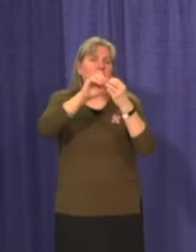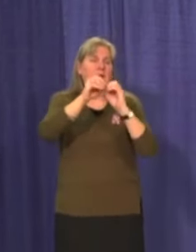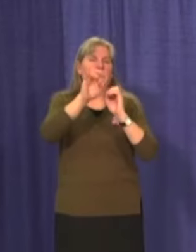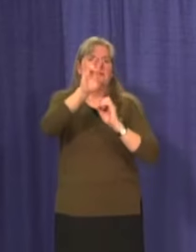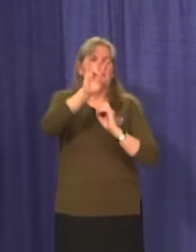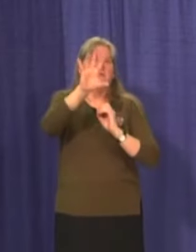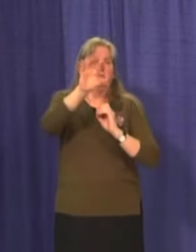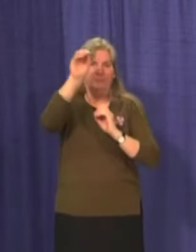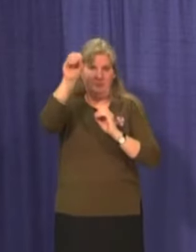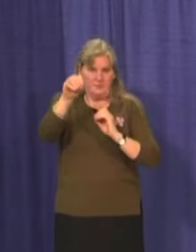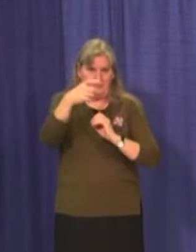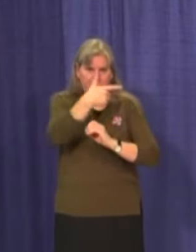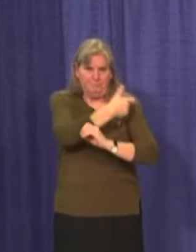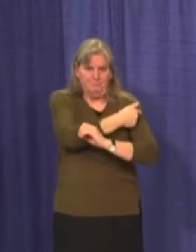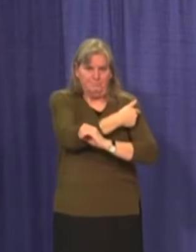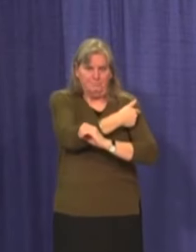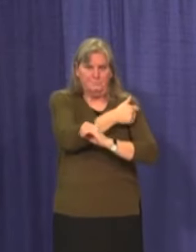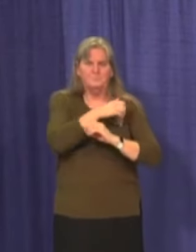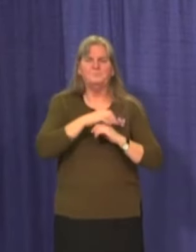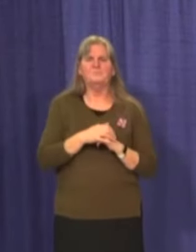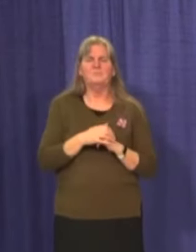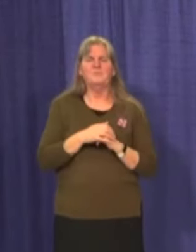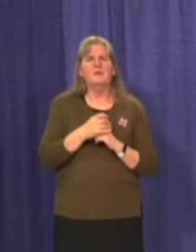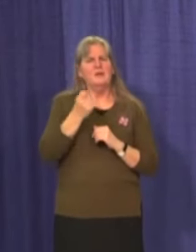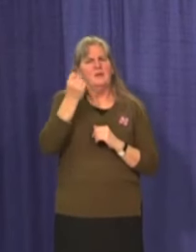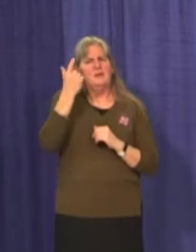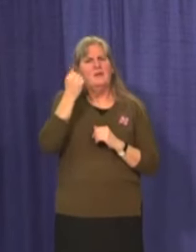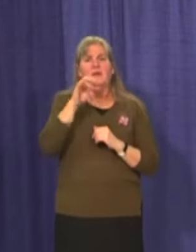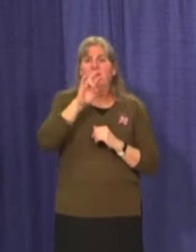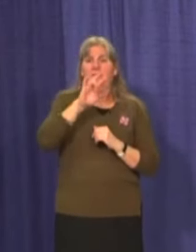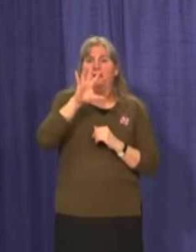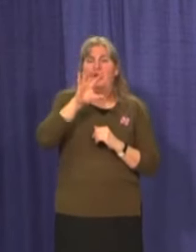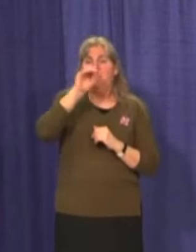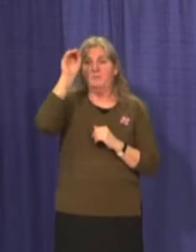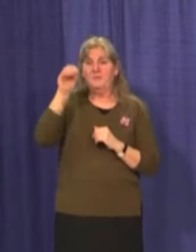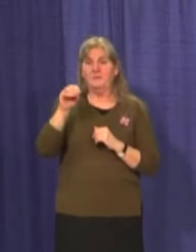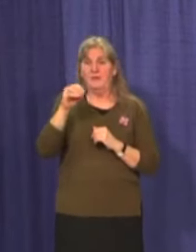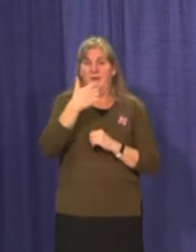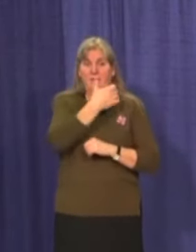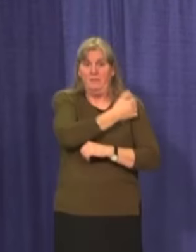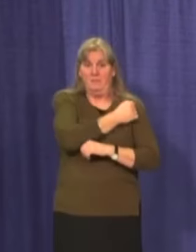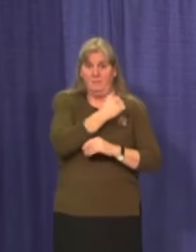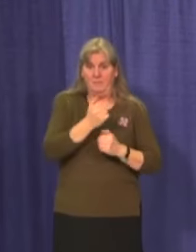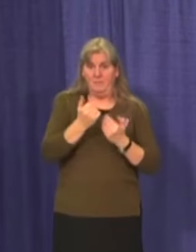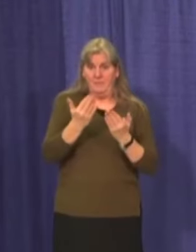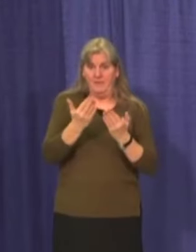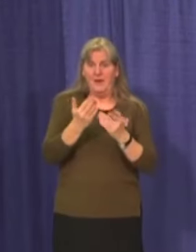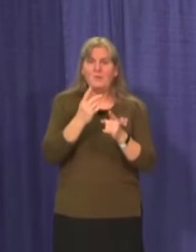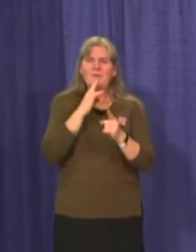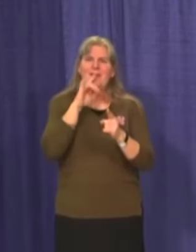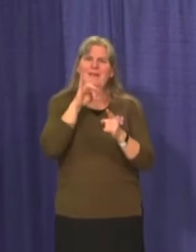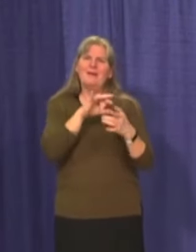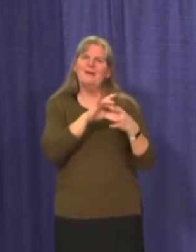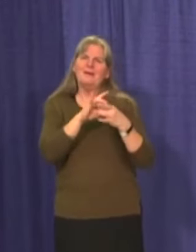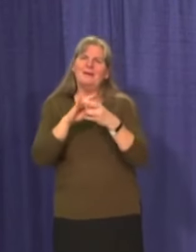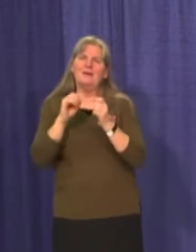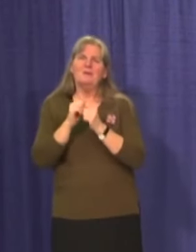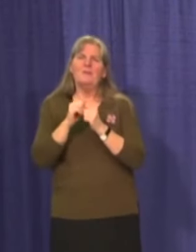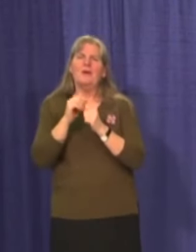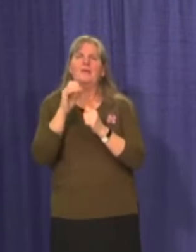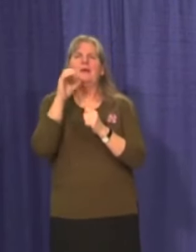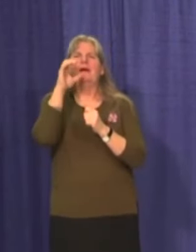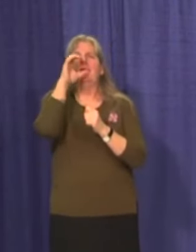75%. Now, now that, to be clear, the 75% allocation is really based on anticipated